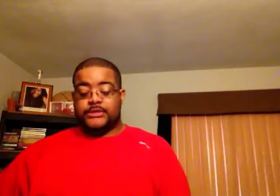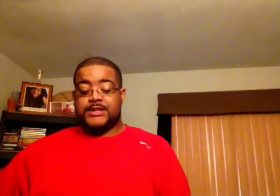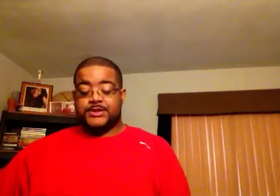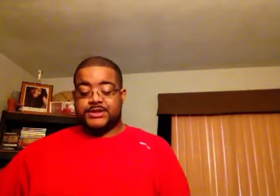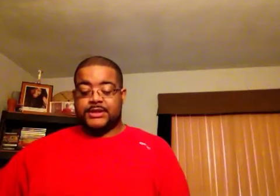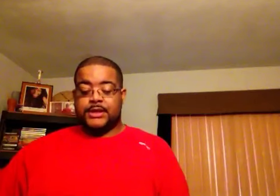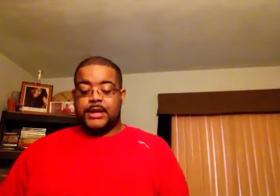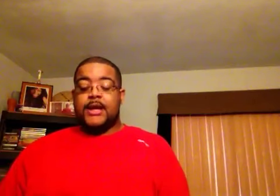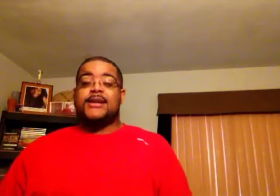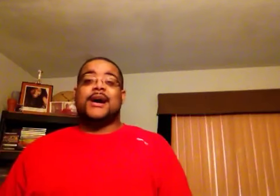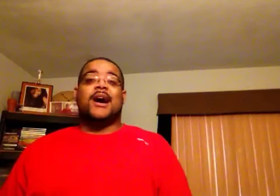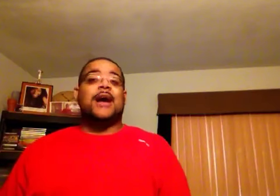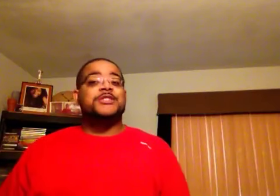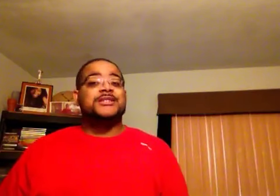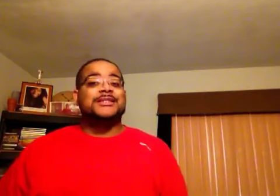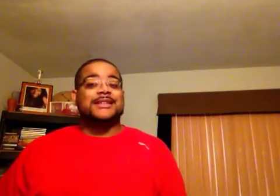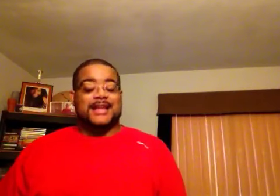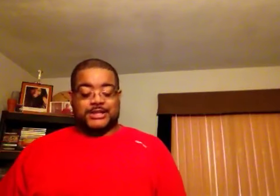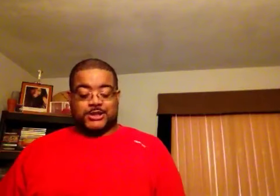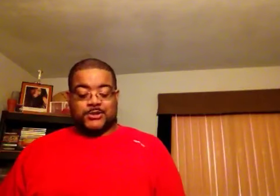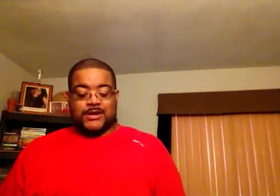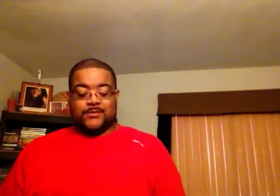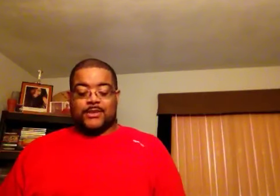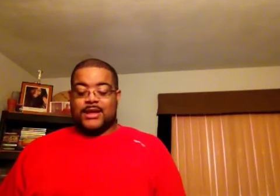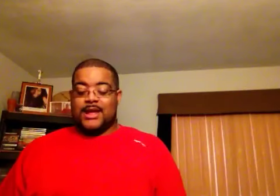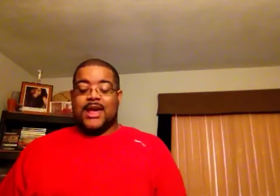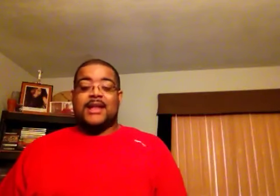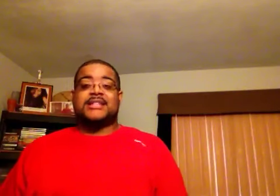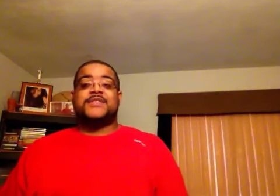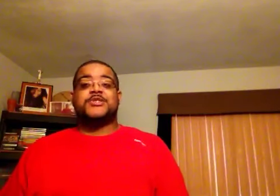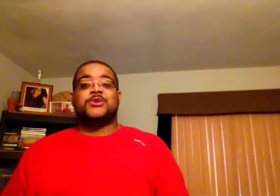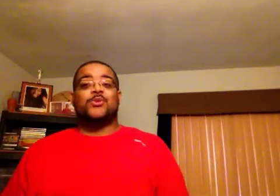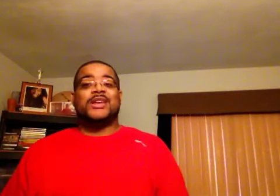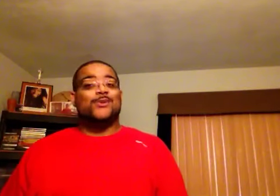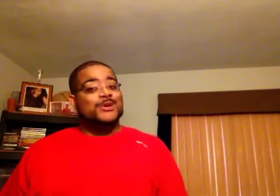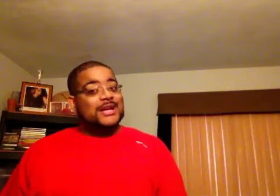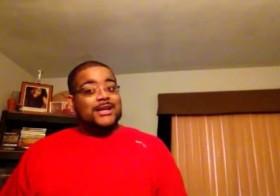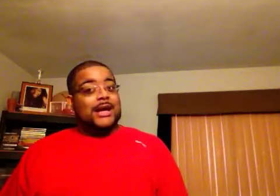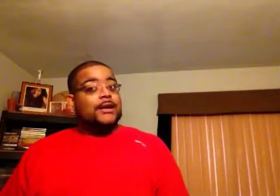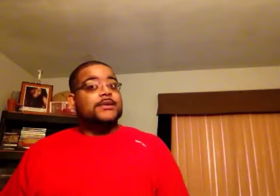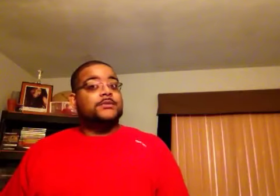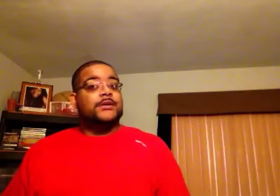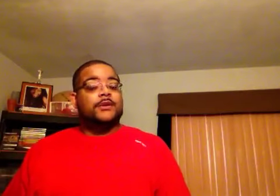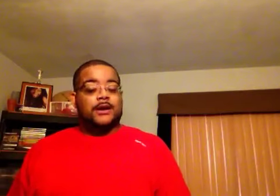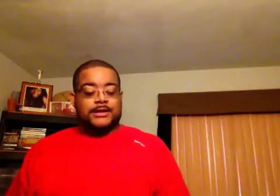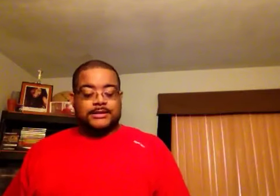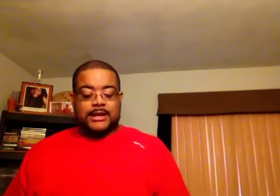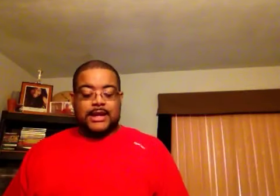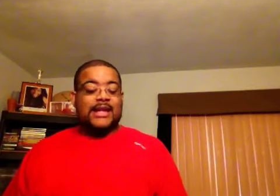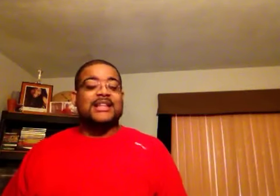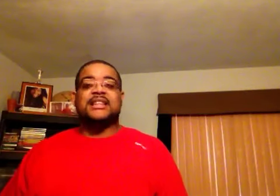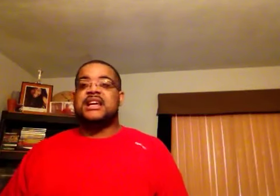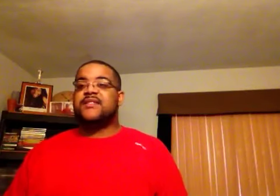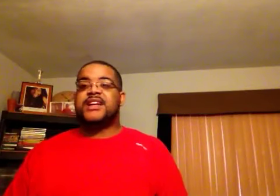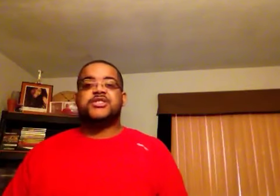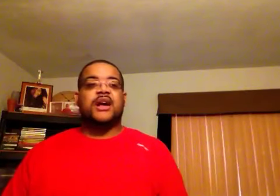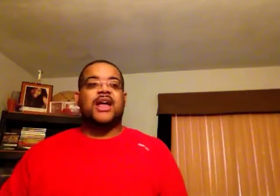interesting. Now, Options is the next joint, and that's featuring the Ricky Rosé, y'all knows Rick Ross, love that track,